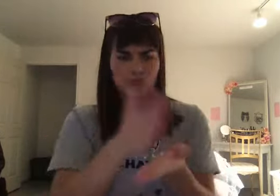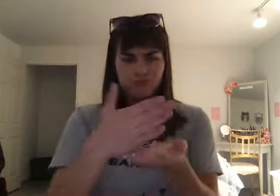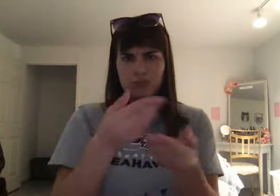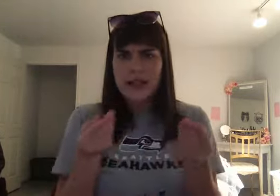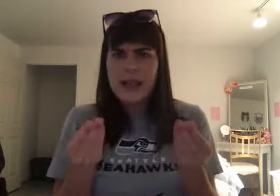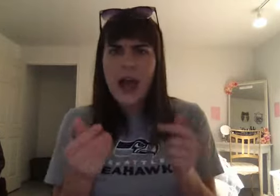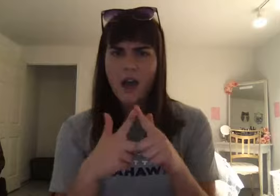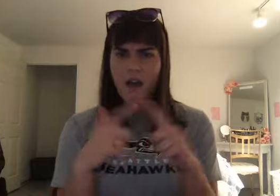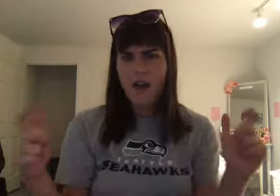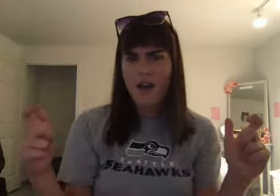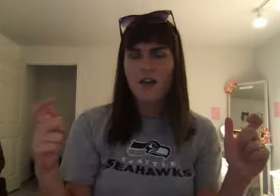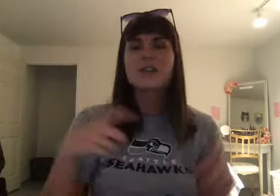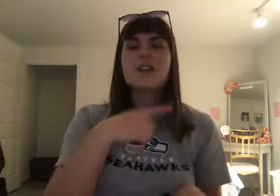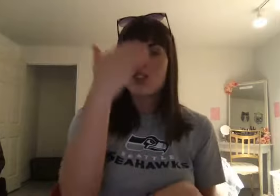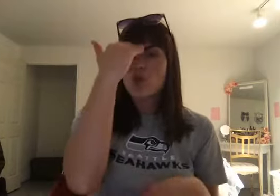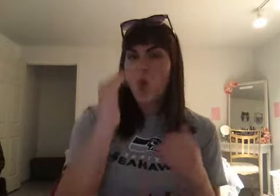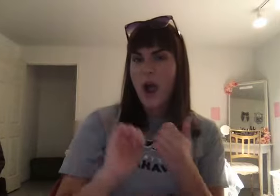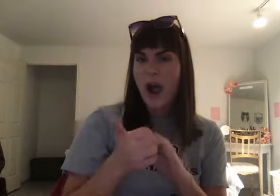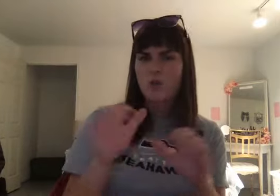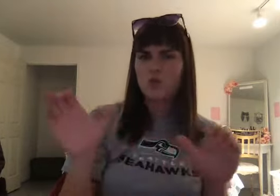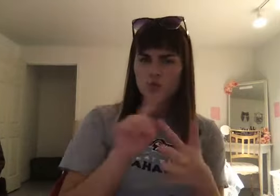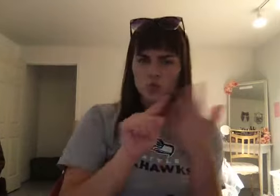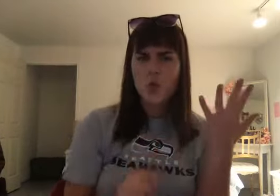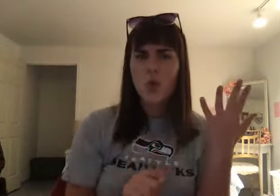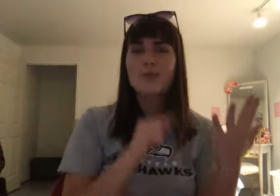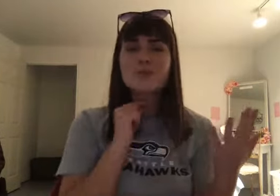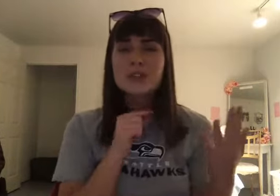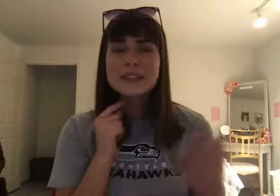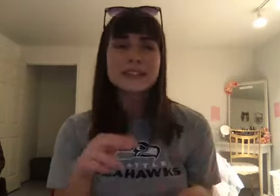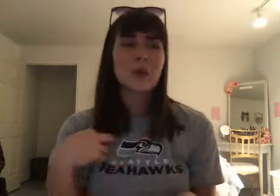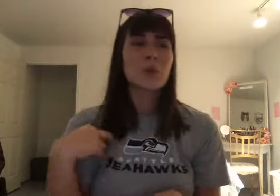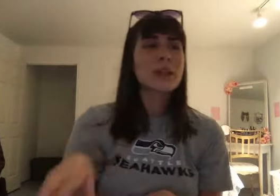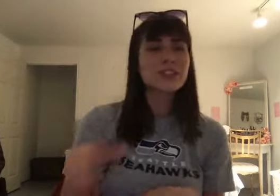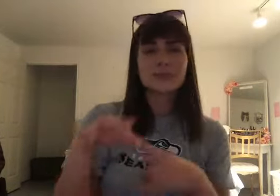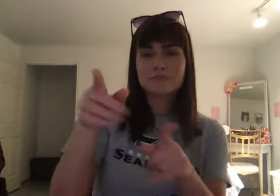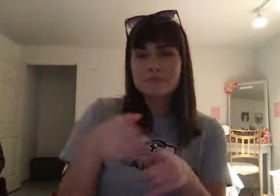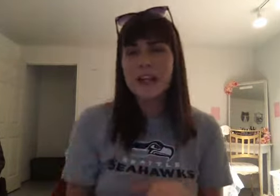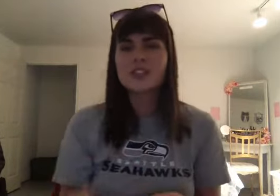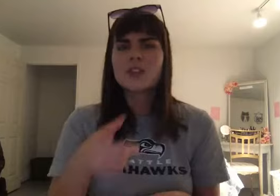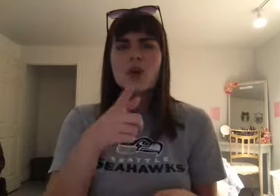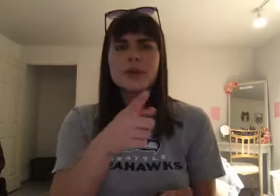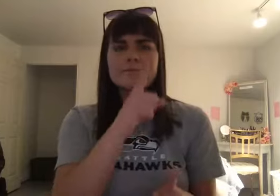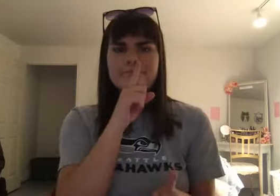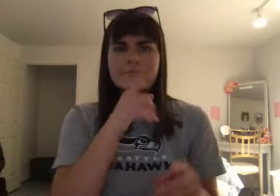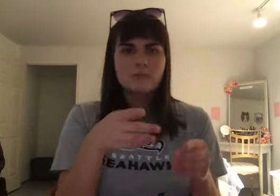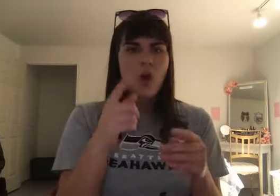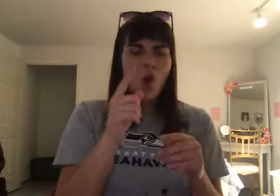get rent. How to grow things. Priests. People who are religious specialists. Who don't spend any time farming. But instead take